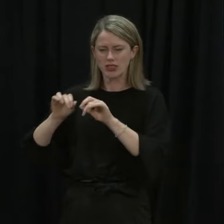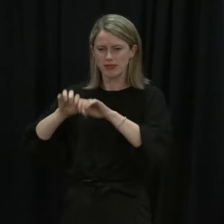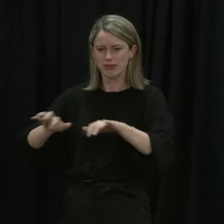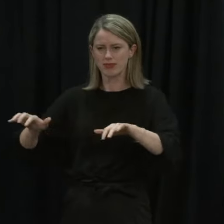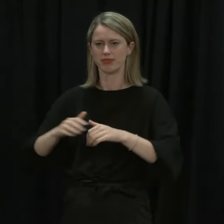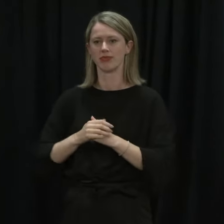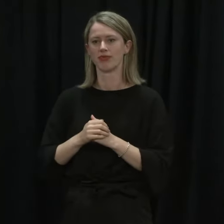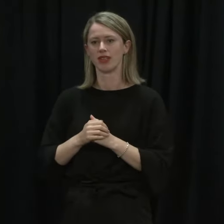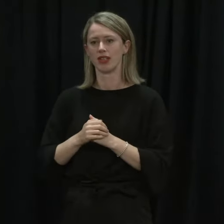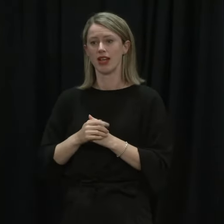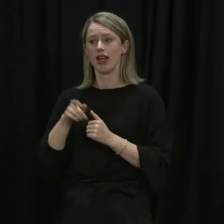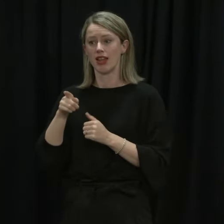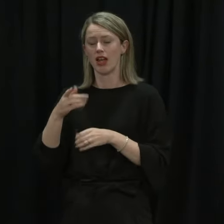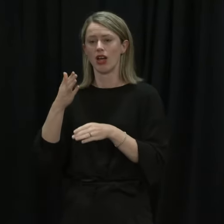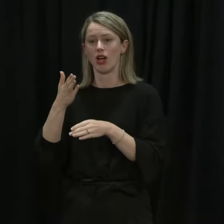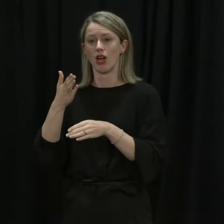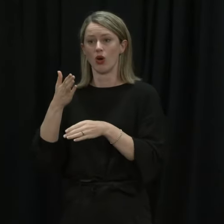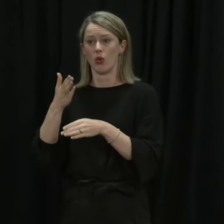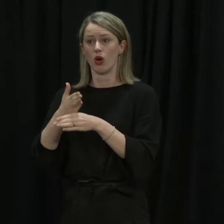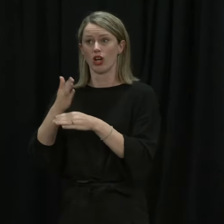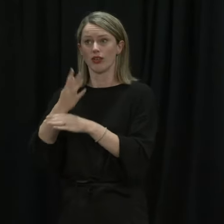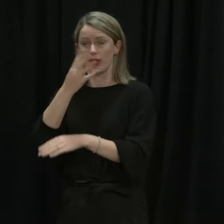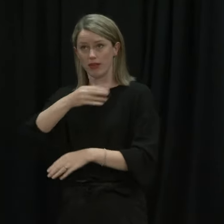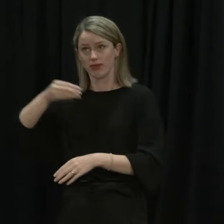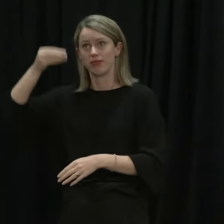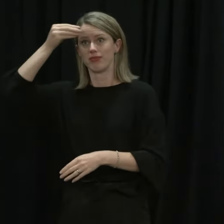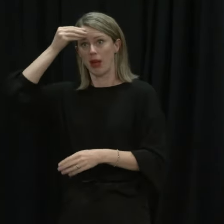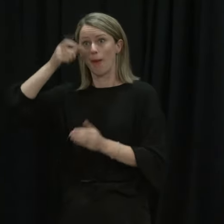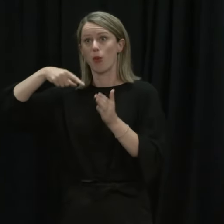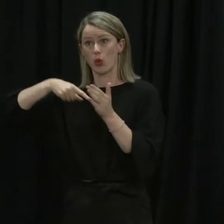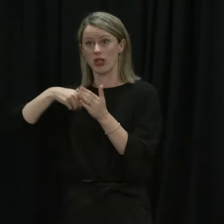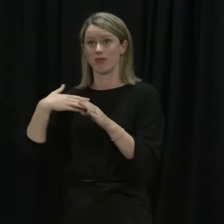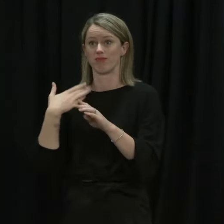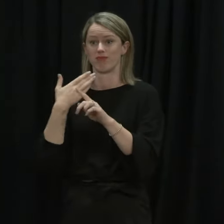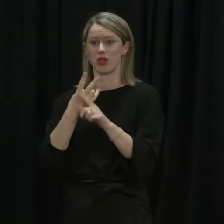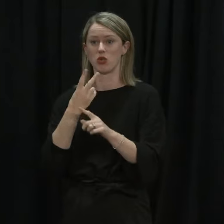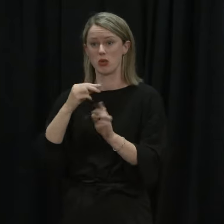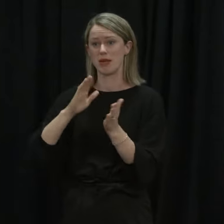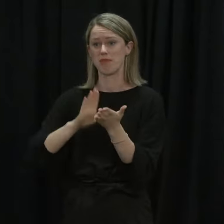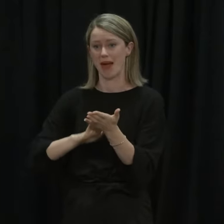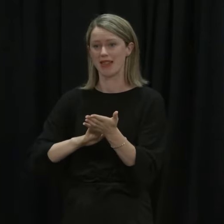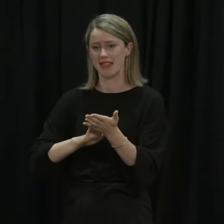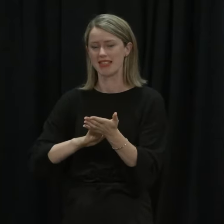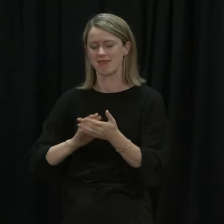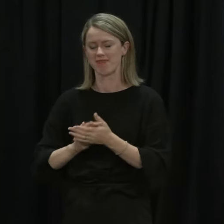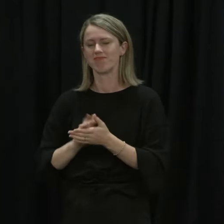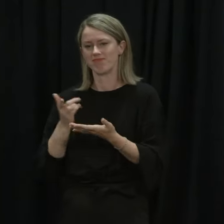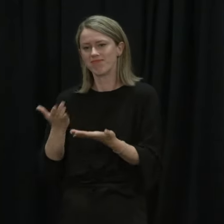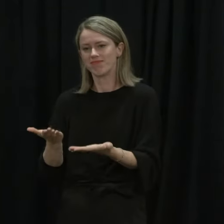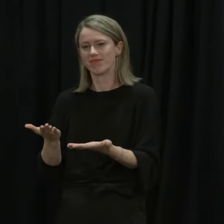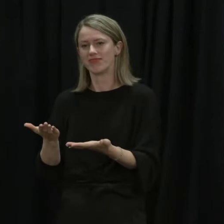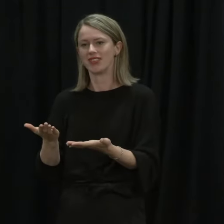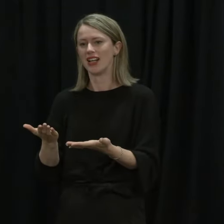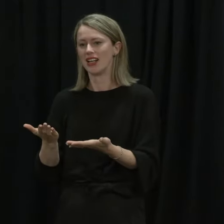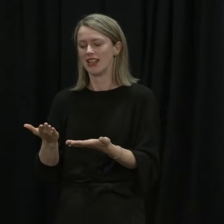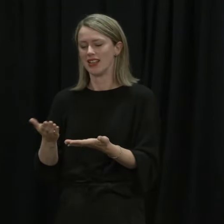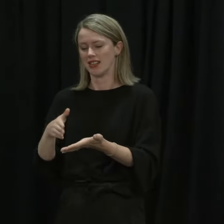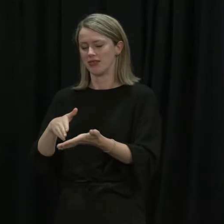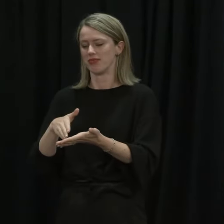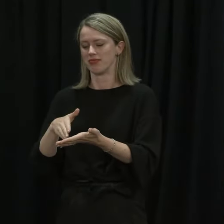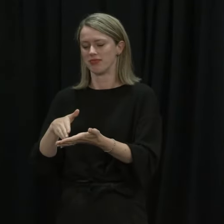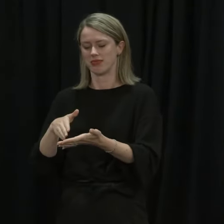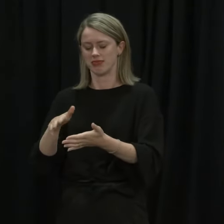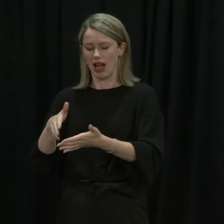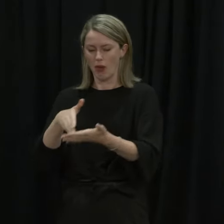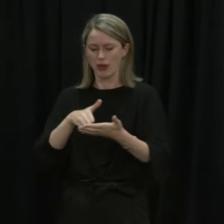particularly front of mind during the pandemic over the last 20 months, and of course has been a lesson for all of us in the general public